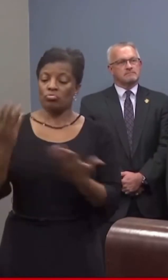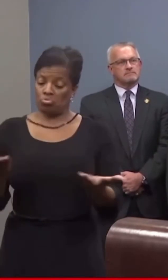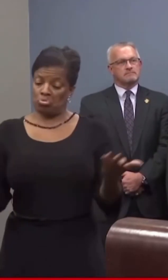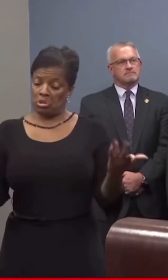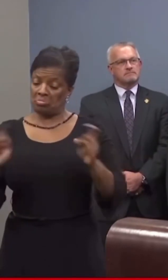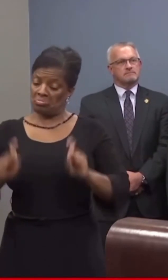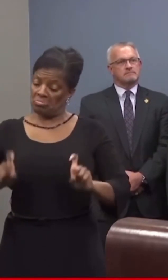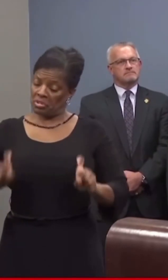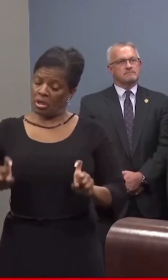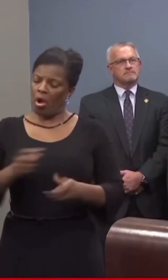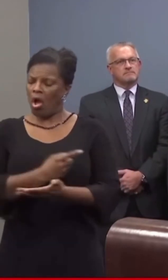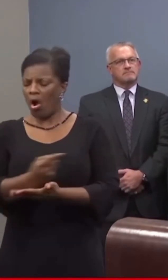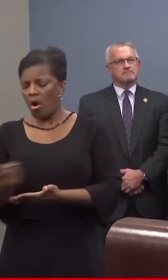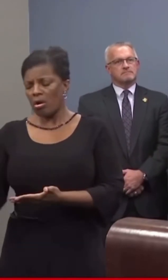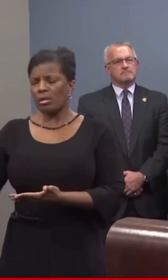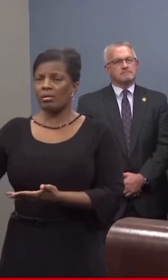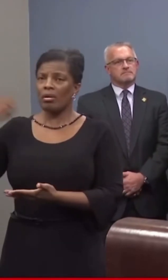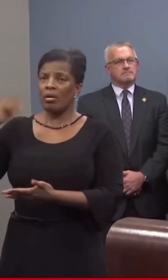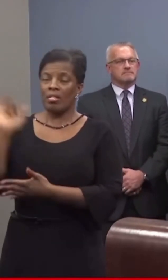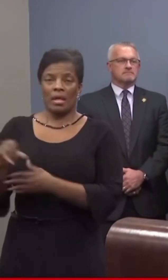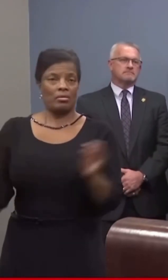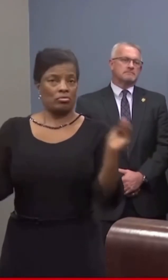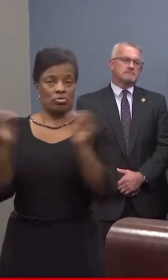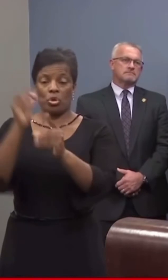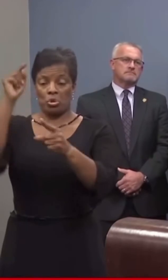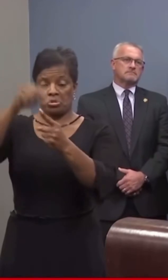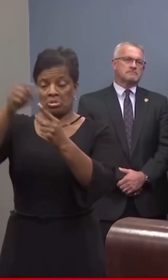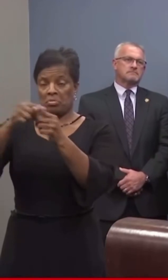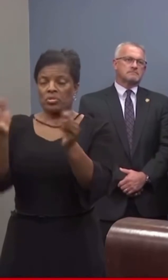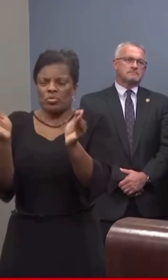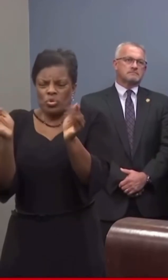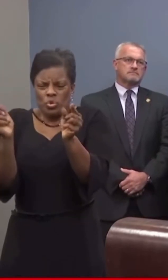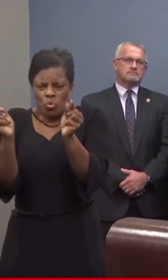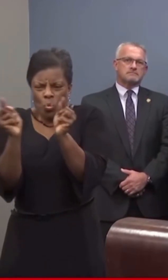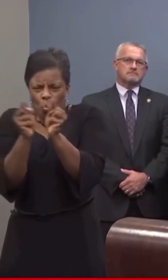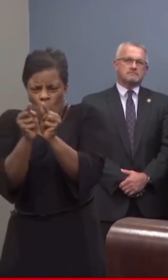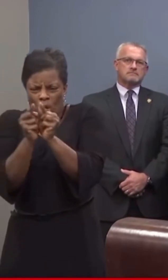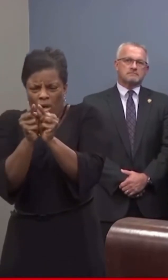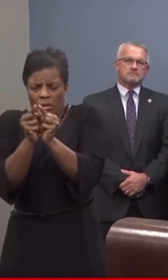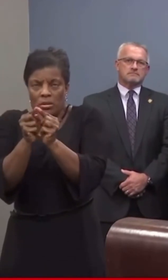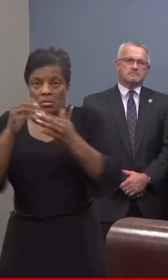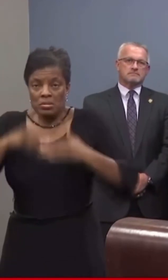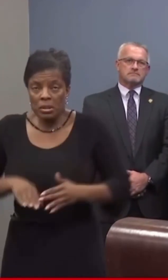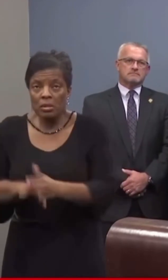said all along that no tip is too small, and somebody stepped forward and gave us what we needed.